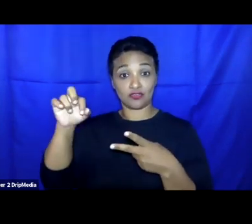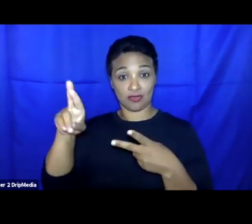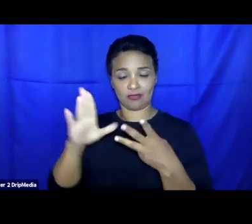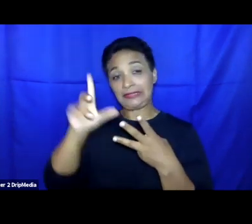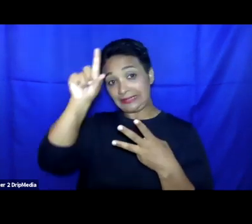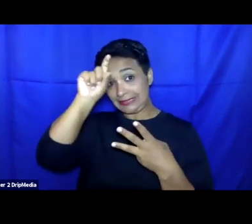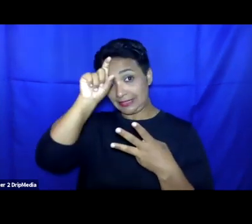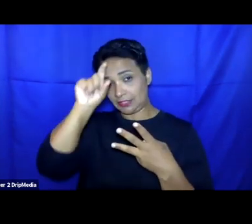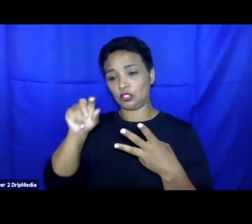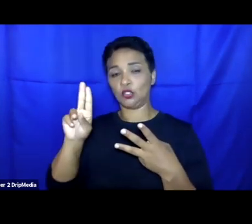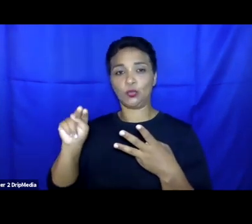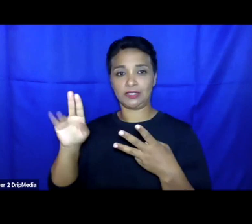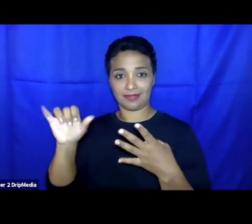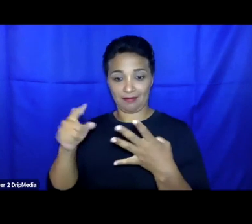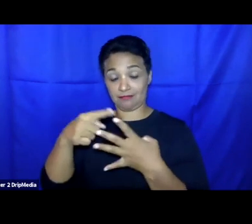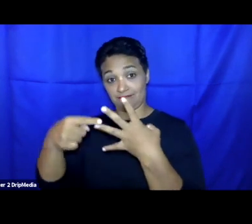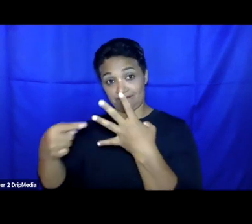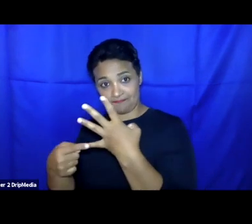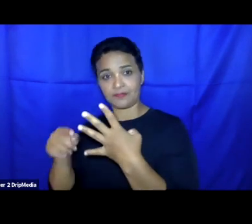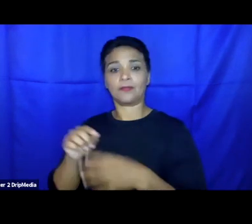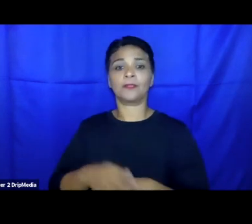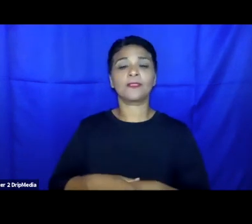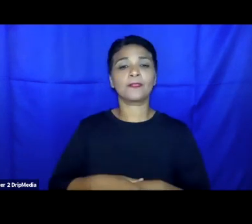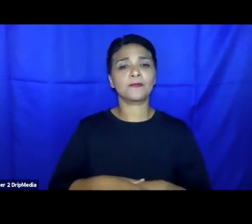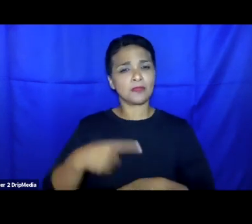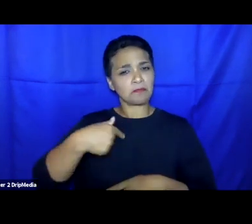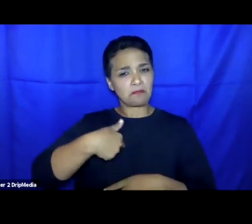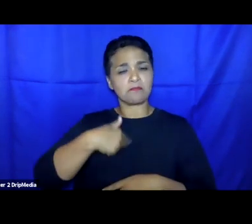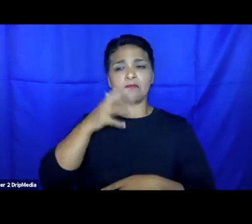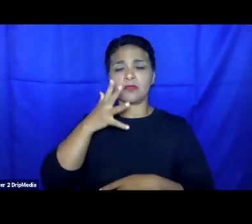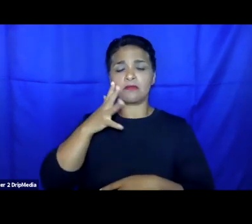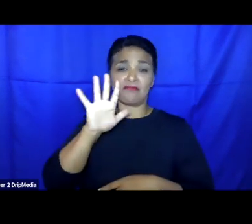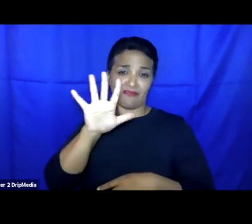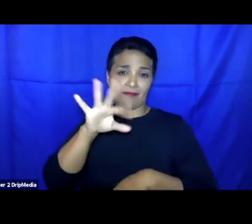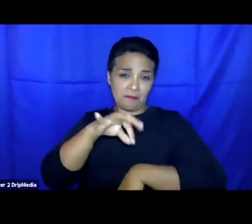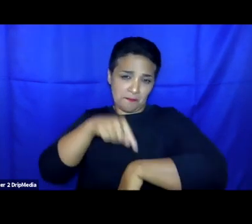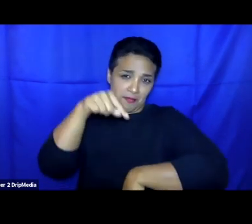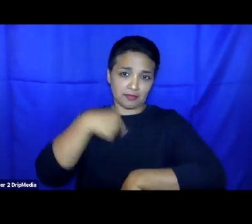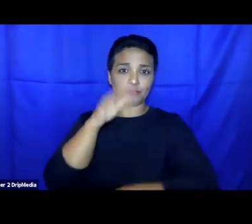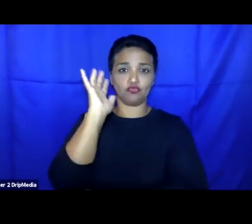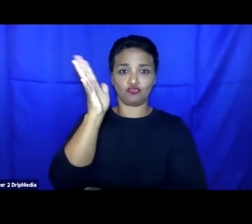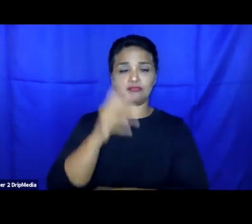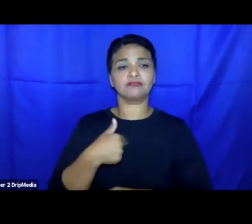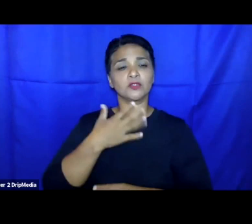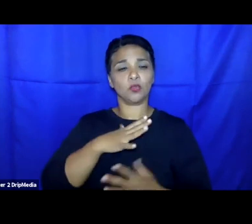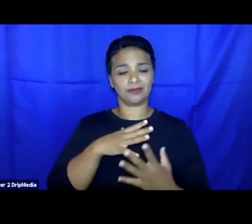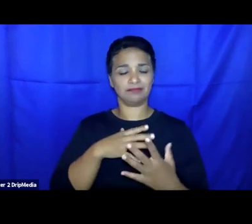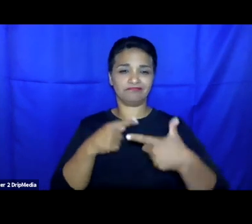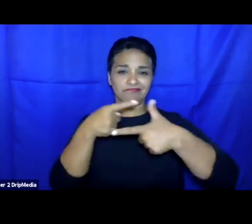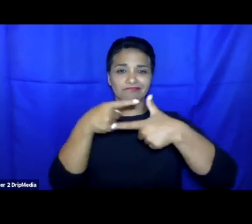So, in my five minutes, I'm going to touch on three sort of key takeaways or headlines and then point to some further